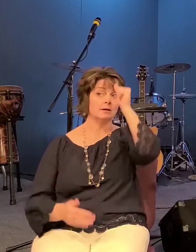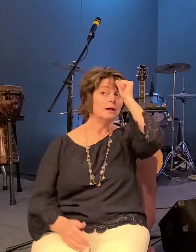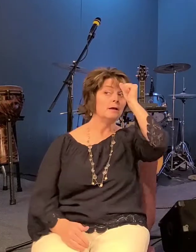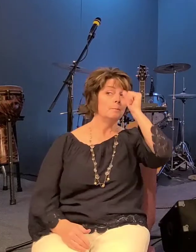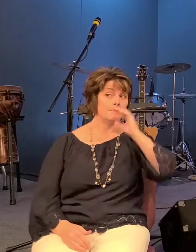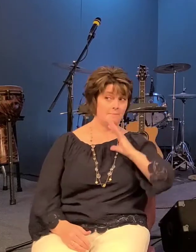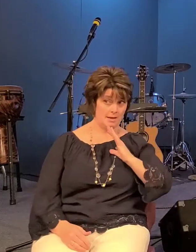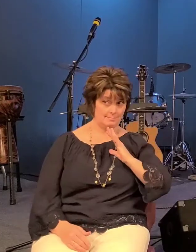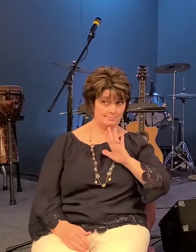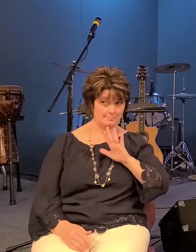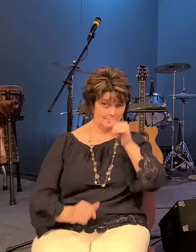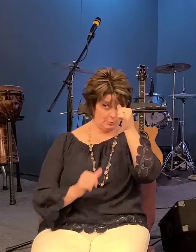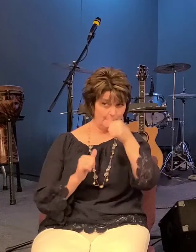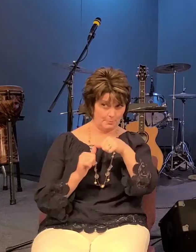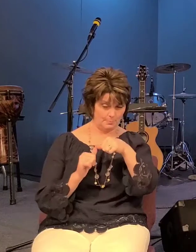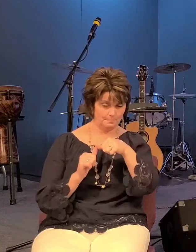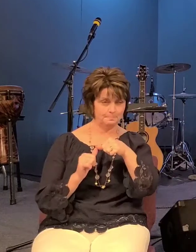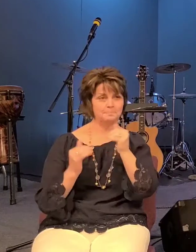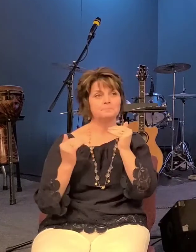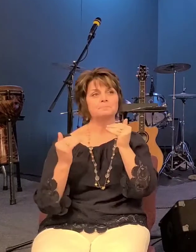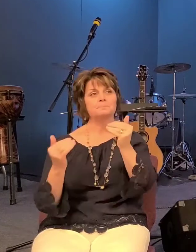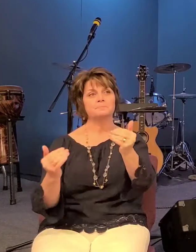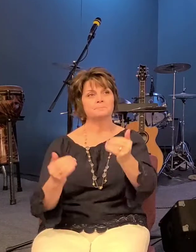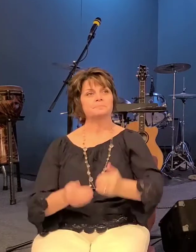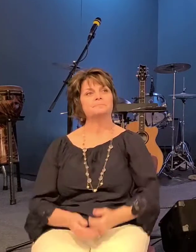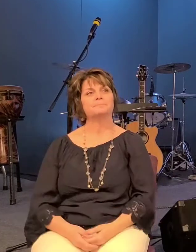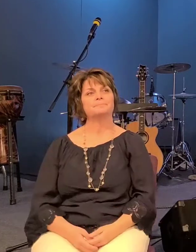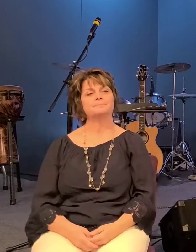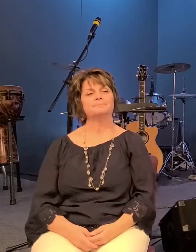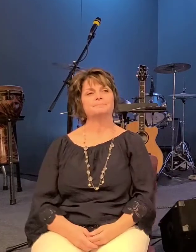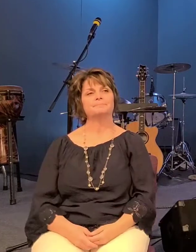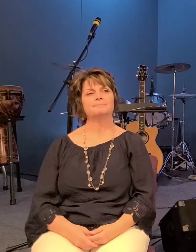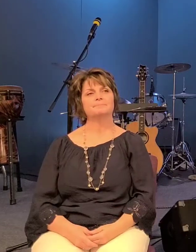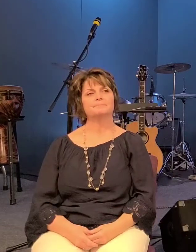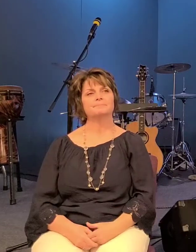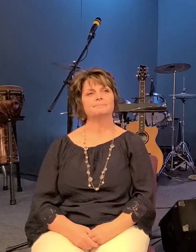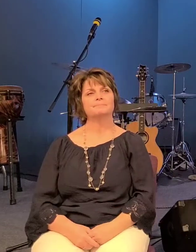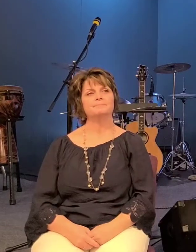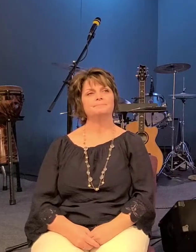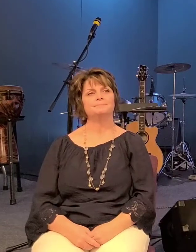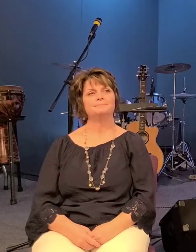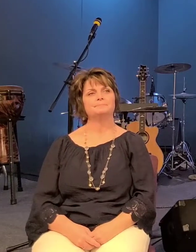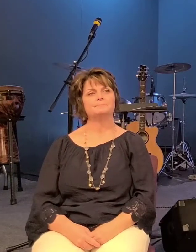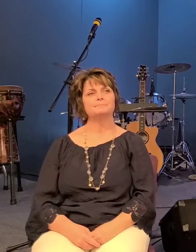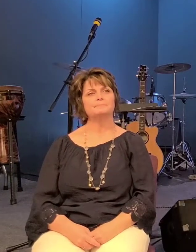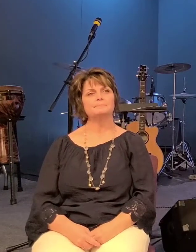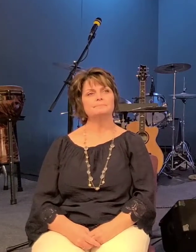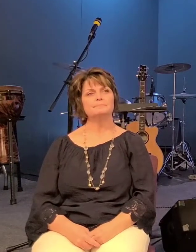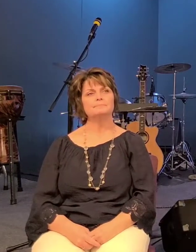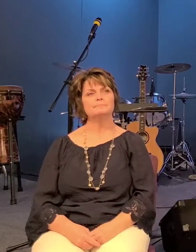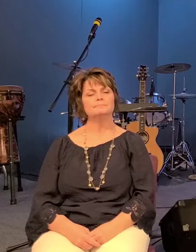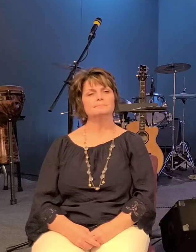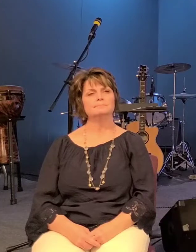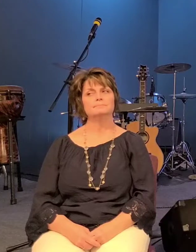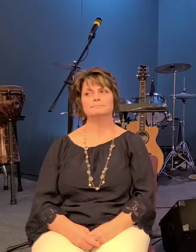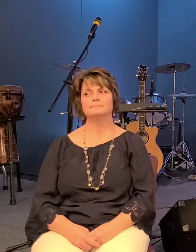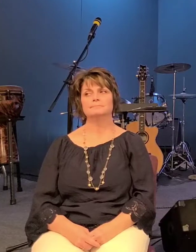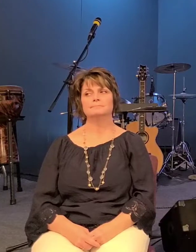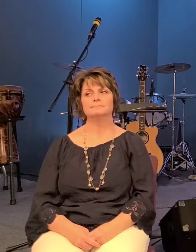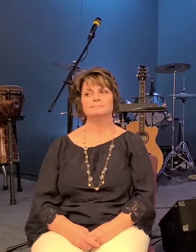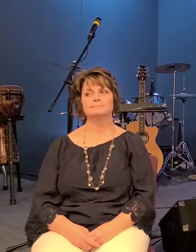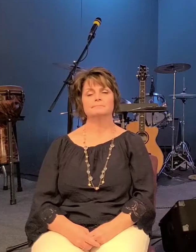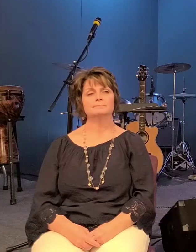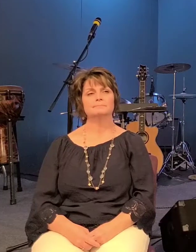jesus replied tell them to sit down in groups of about 50 each so the people all sat